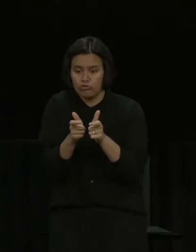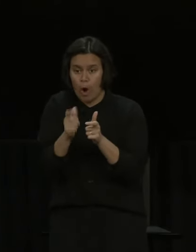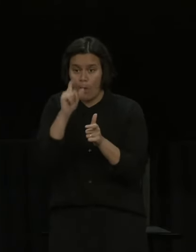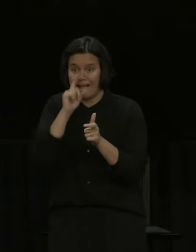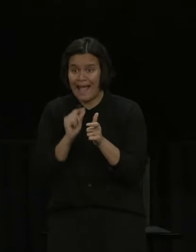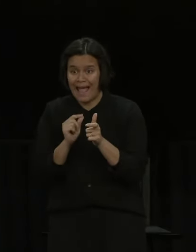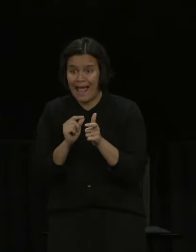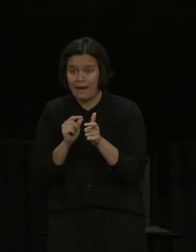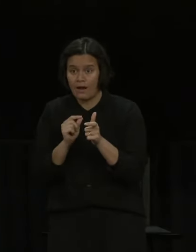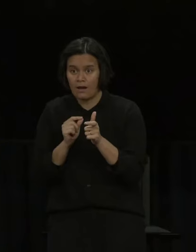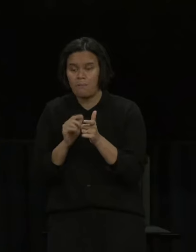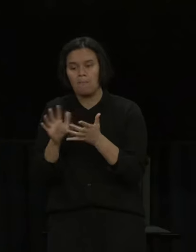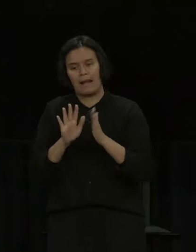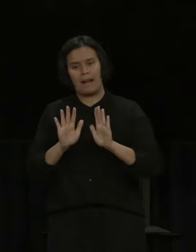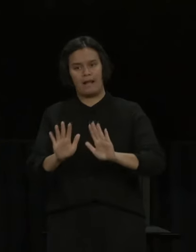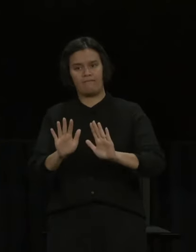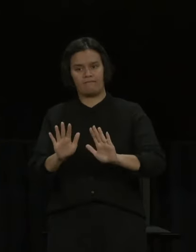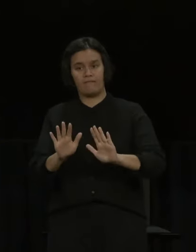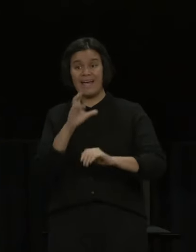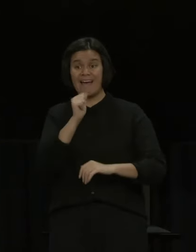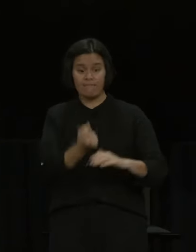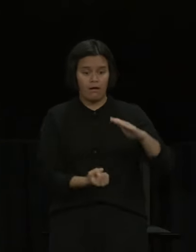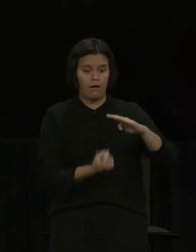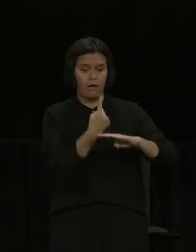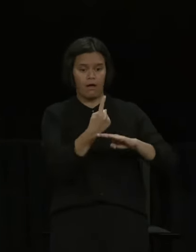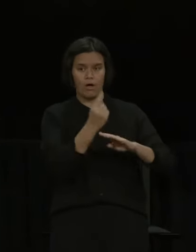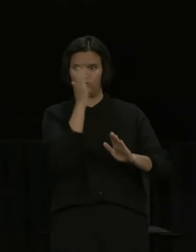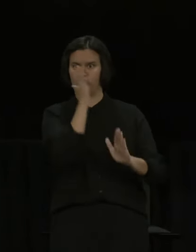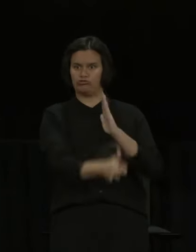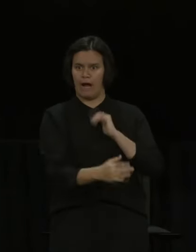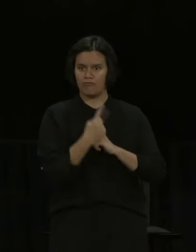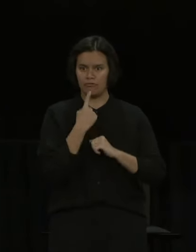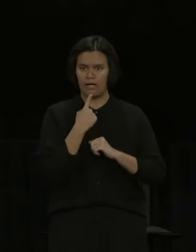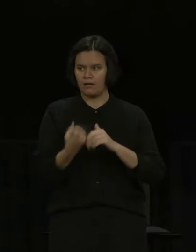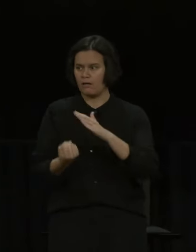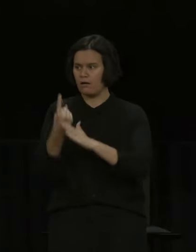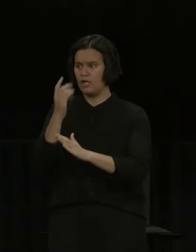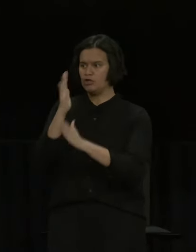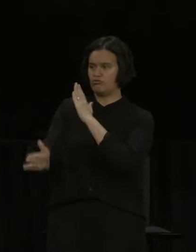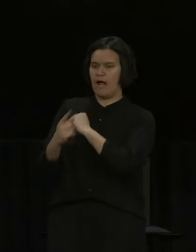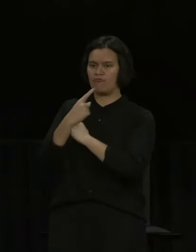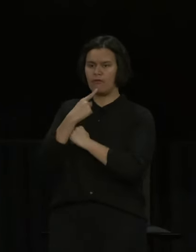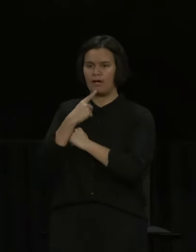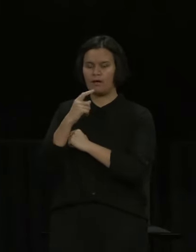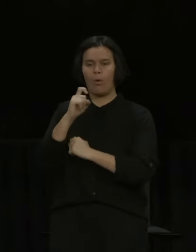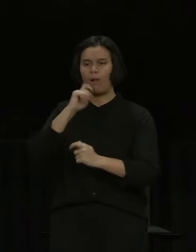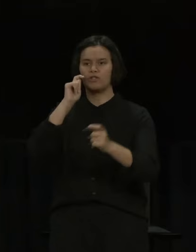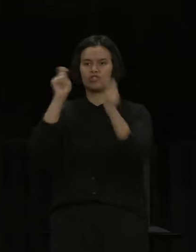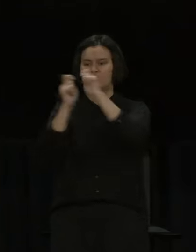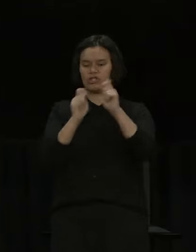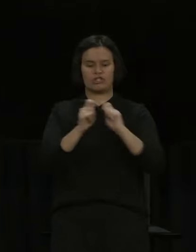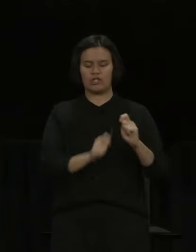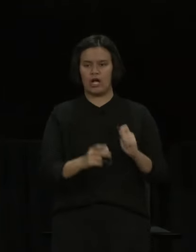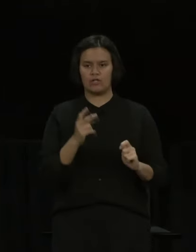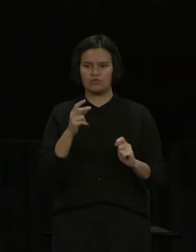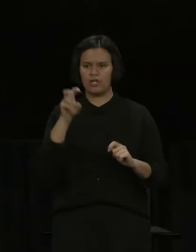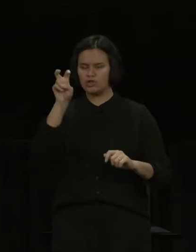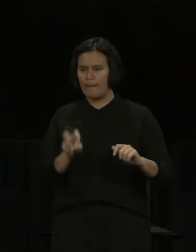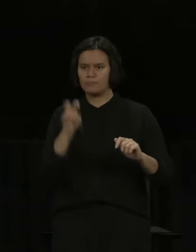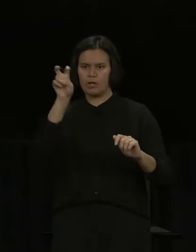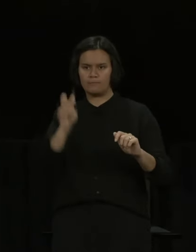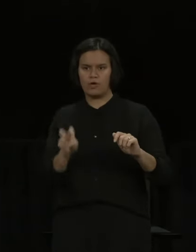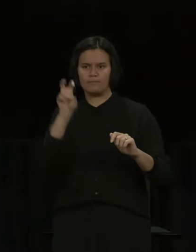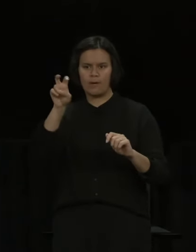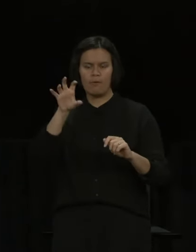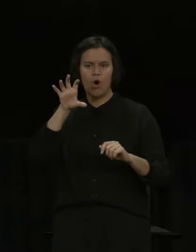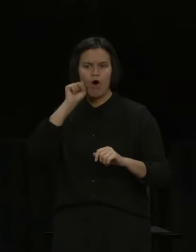orange to red every time that happens because more of that's going to happen. That doesn't mean that we're suddenly going to be flicking places into red